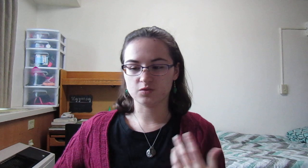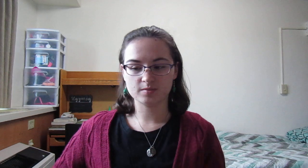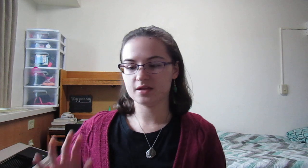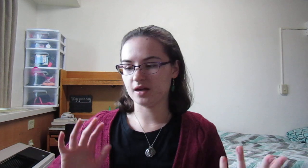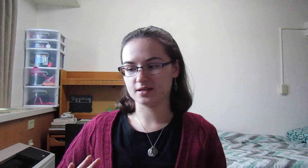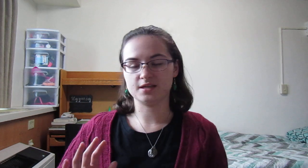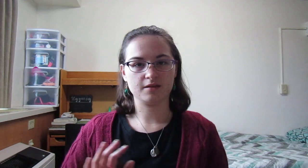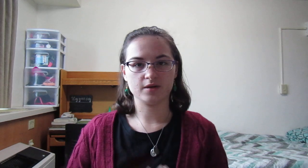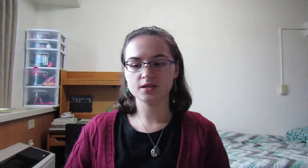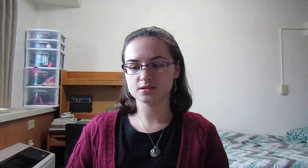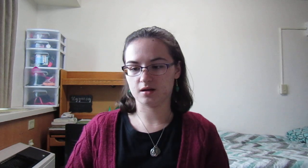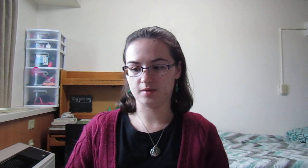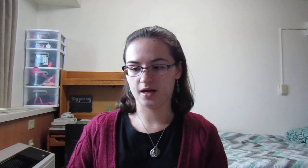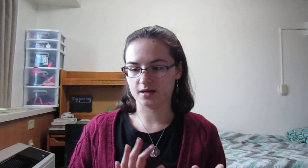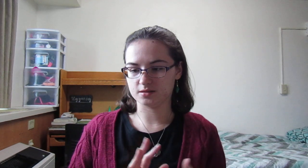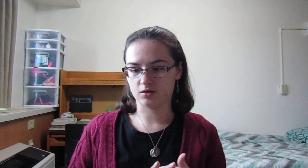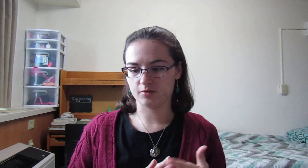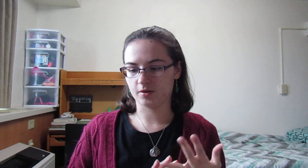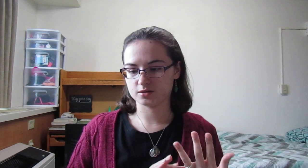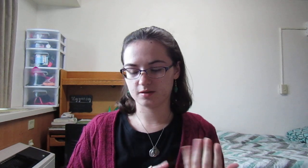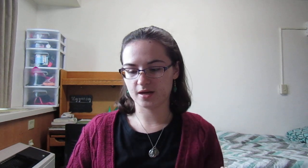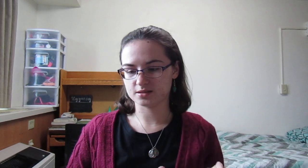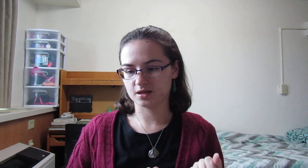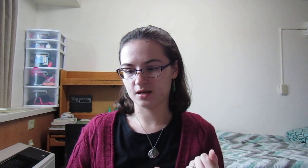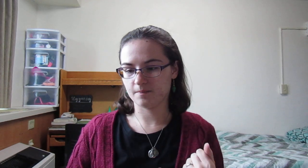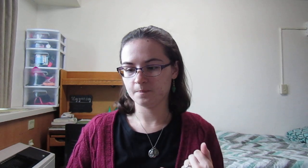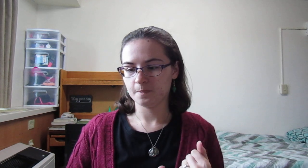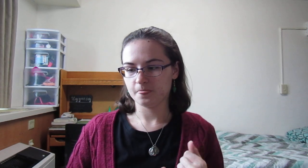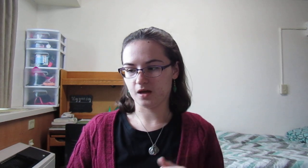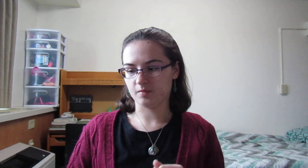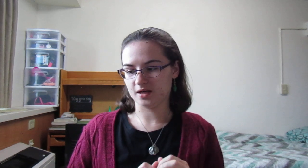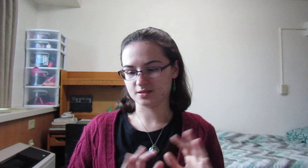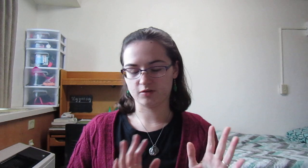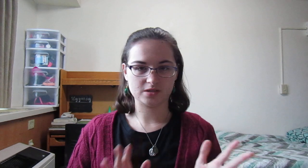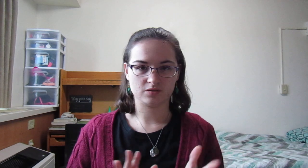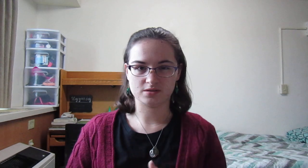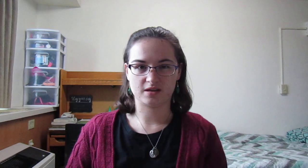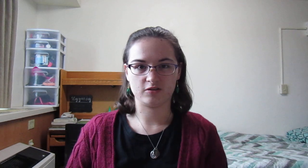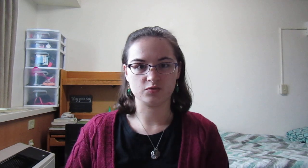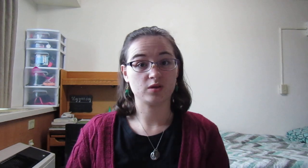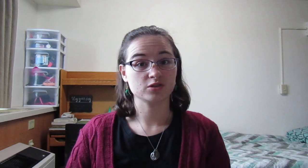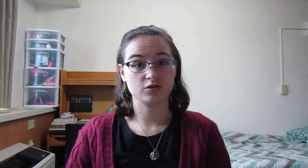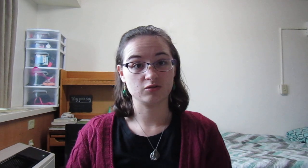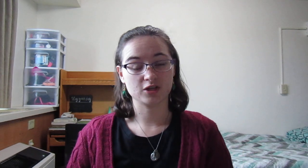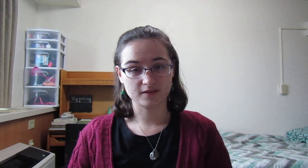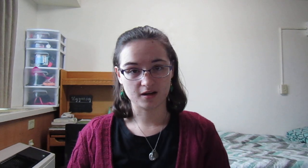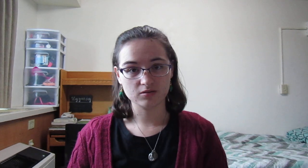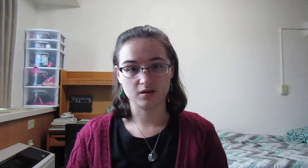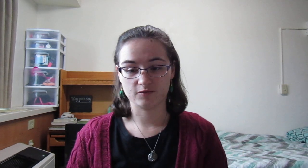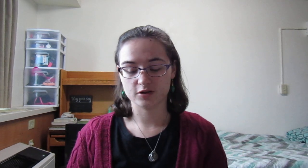a website that has daily readings. It has all the parts of the Mass in it. It has other resources on there as well, so you can go check that out for